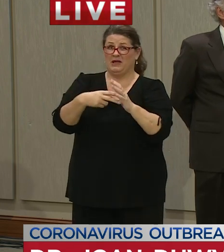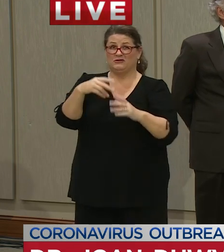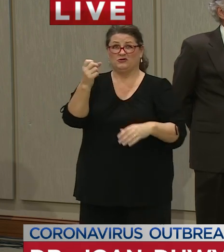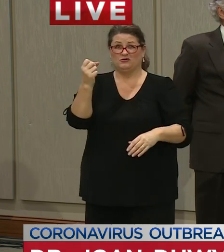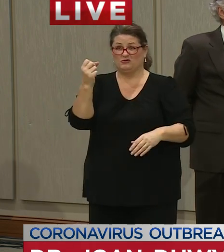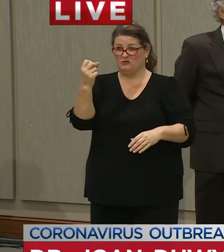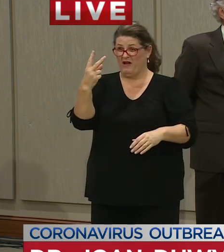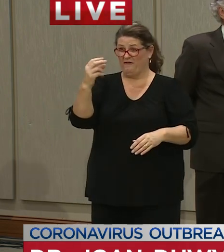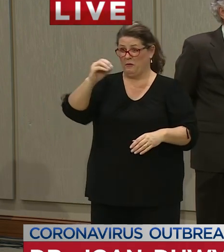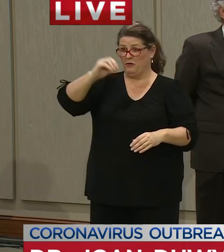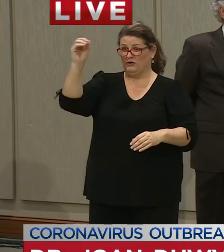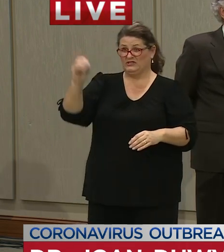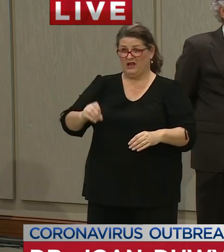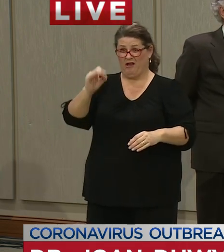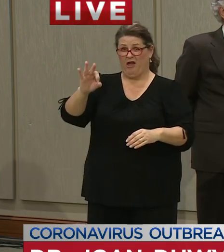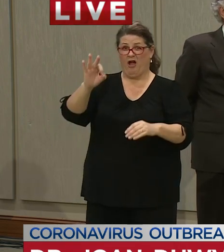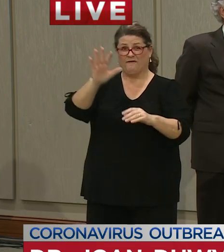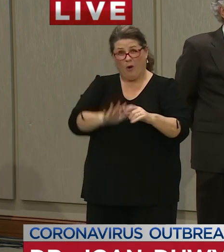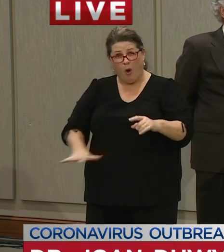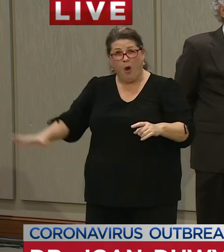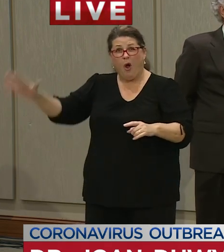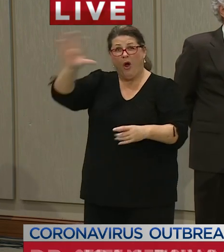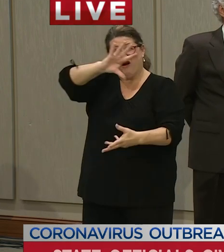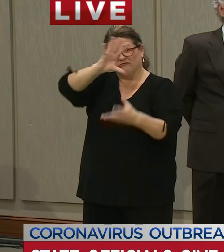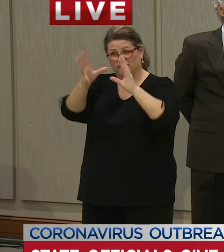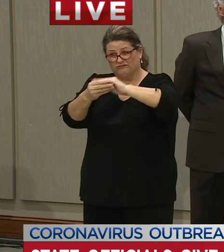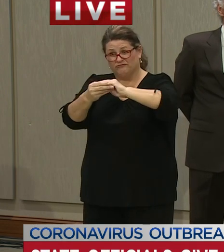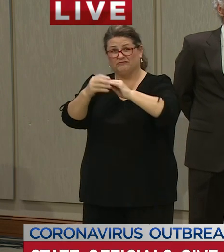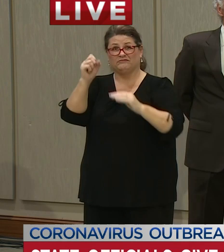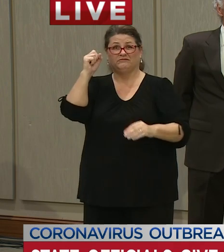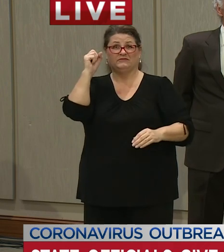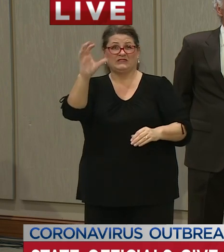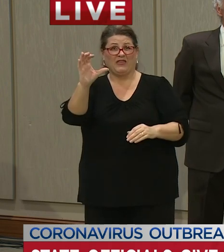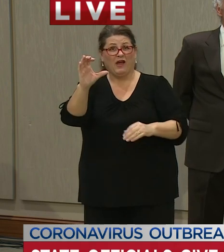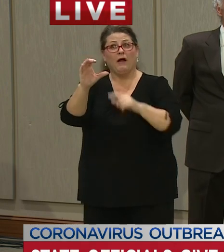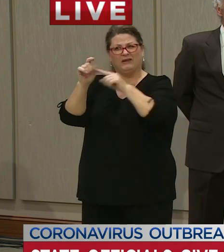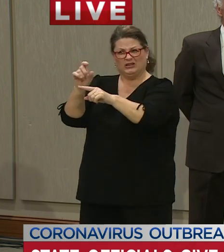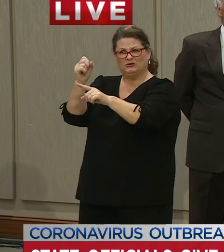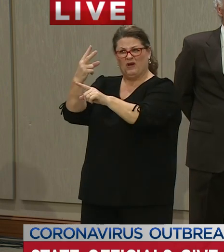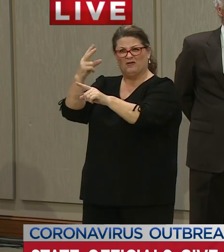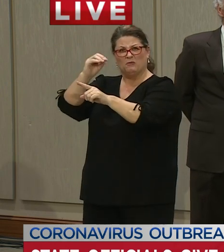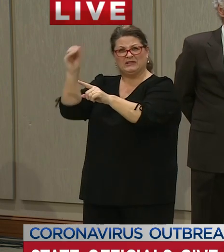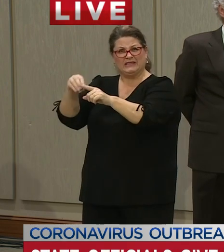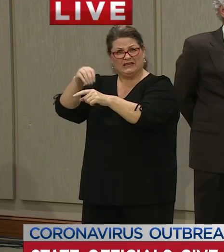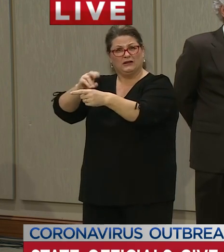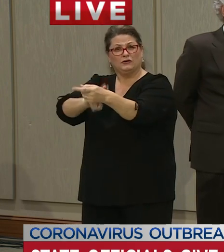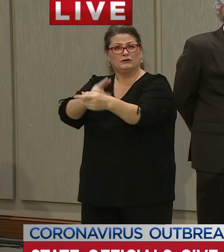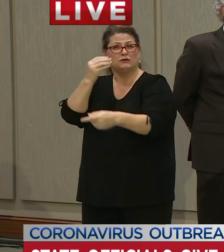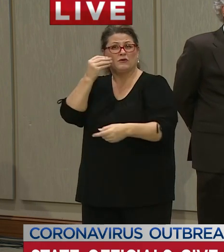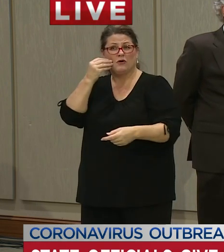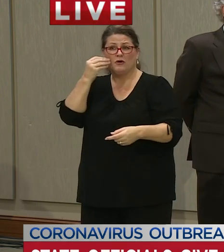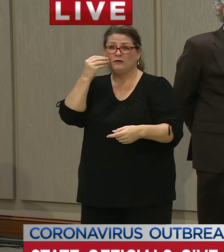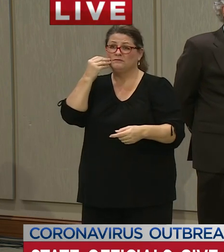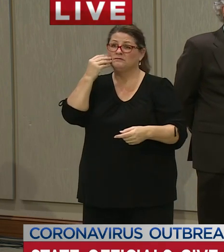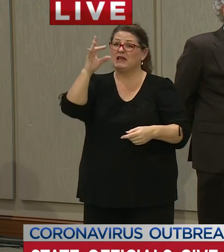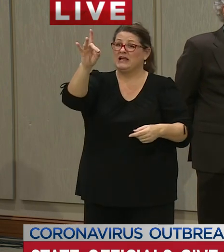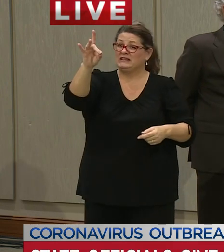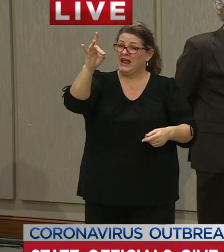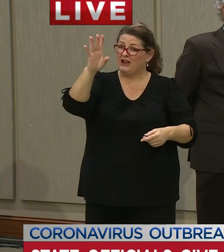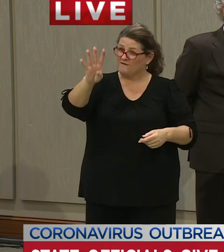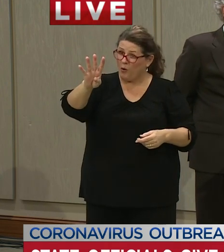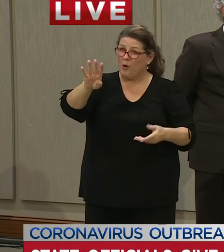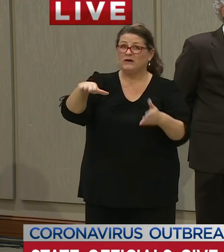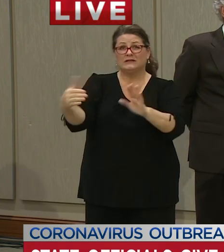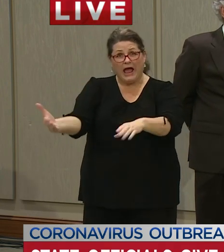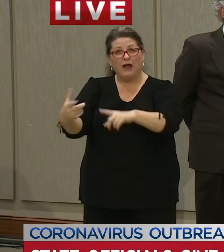COVID-19 cases in South Carolina meanwhile there have been 84 COVID-19 associated deaths at these facilities